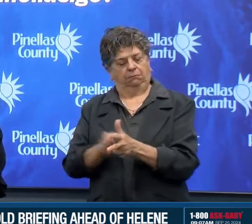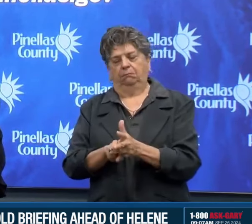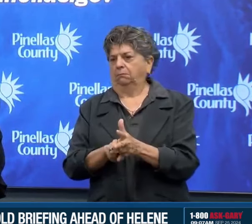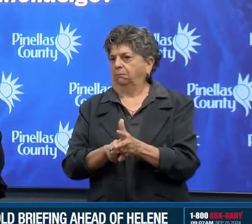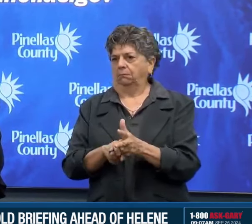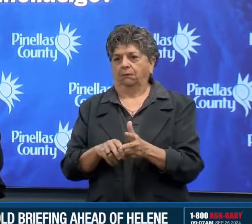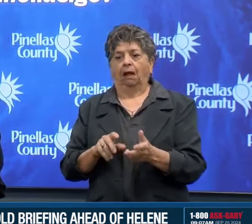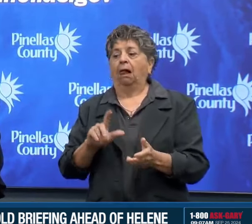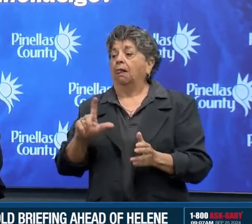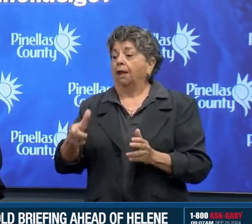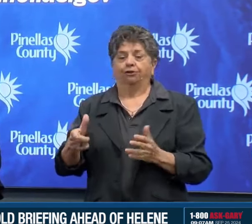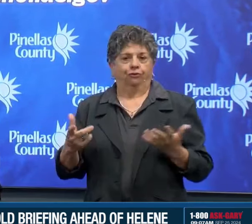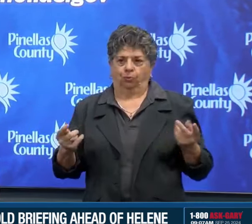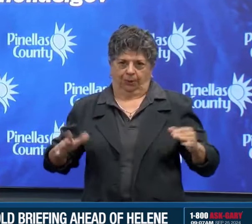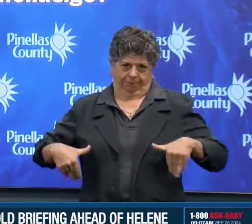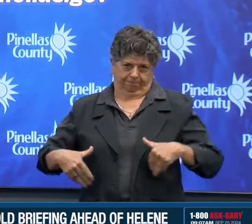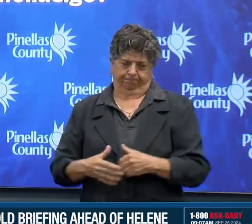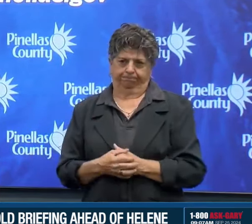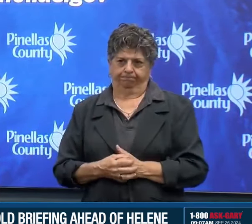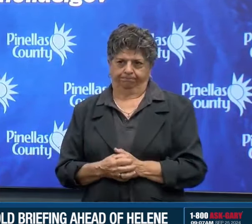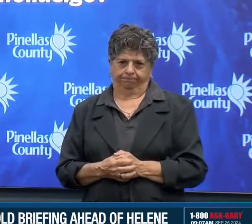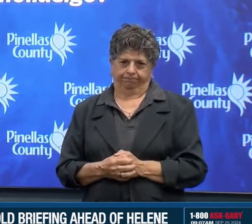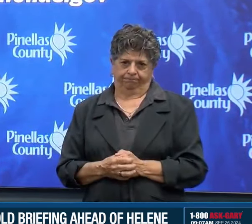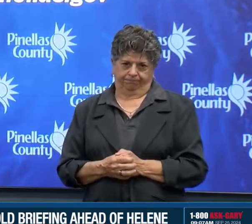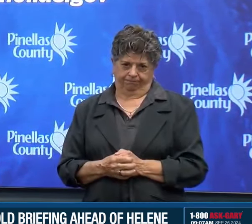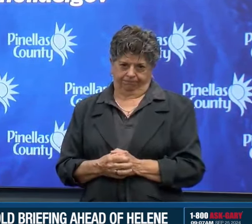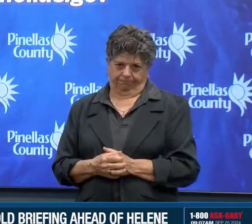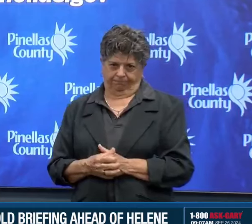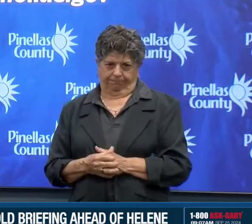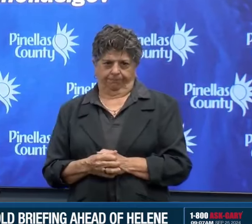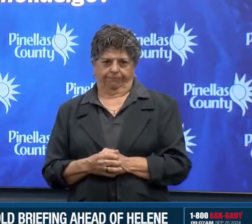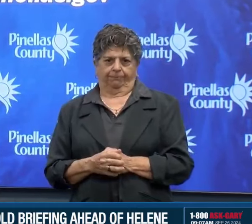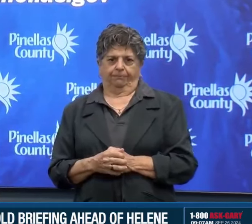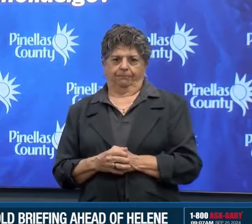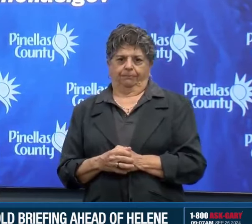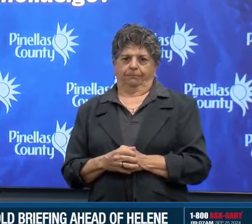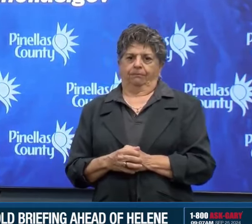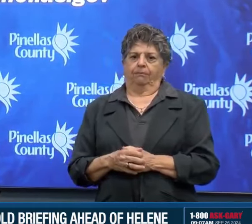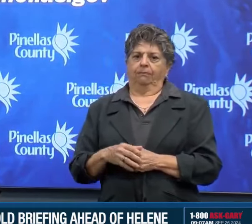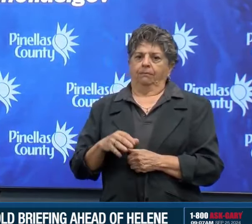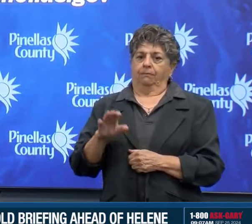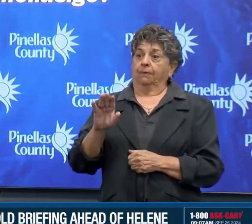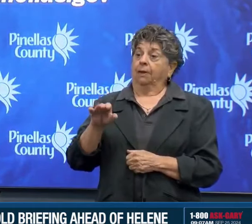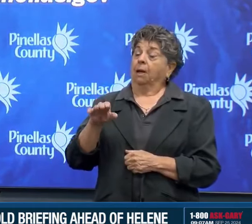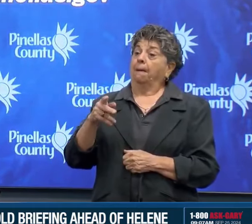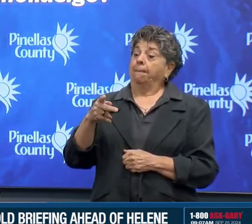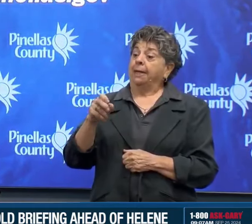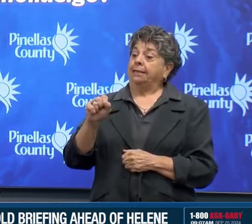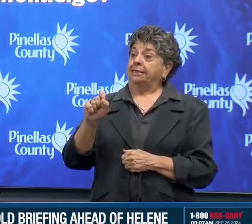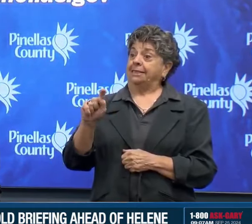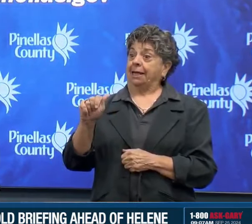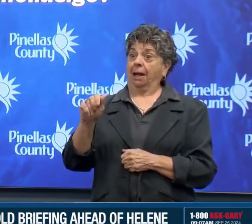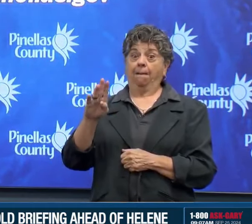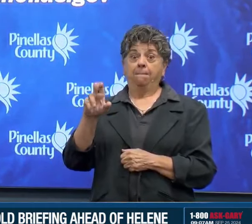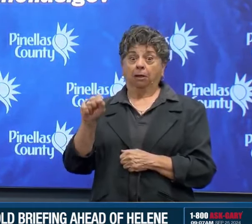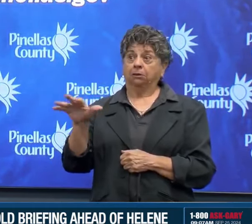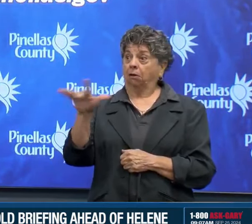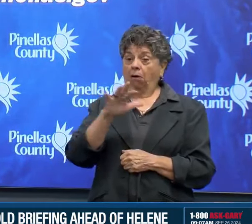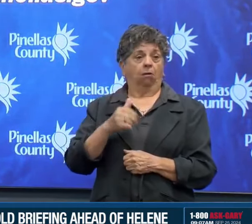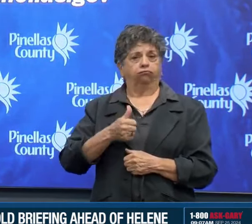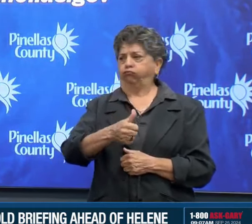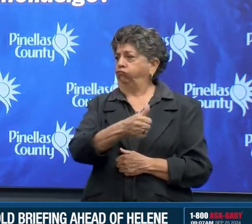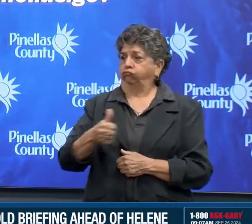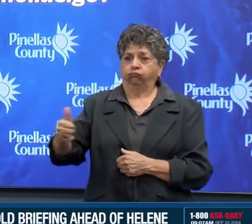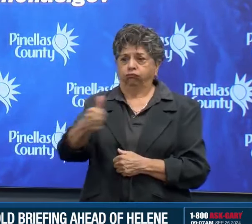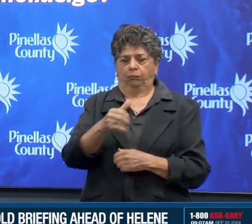I want to make sure that people know that PSTA will be running free rides to all of our shelter locations. So that